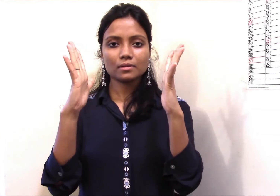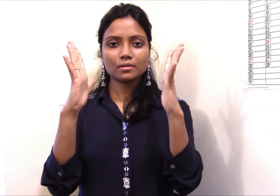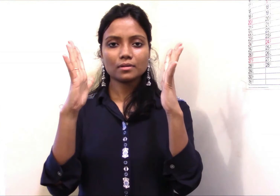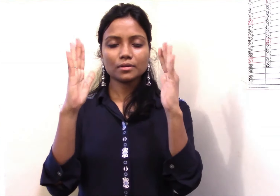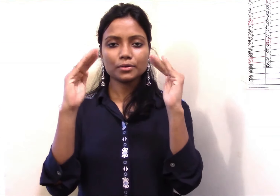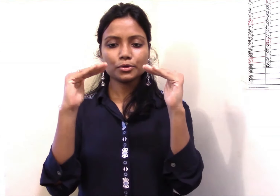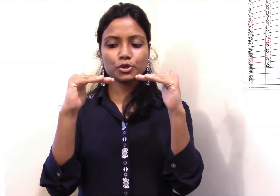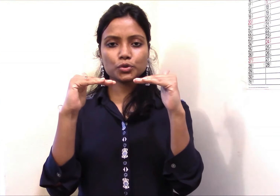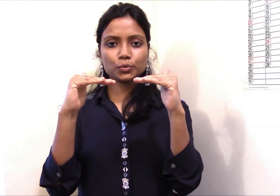Two.